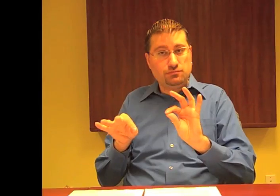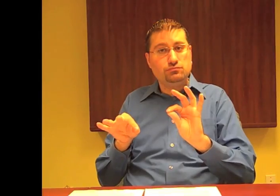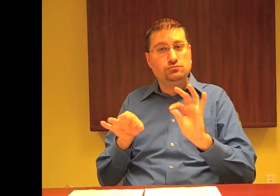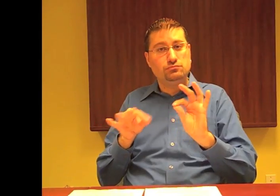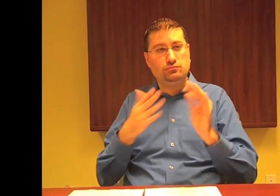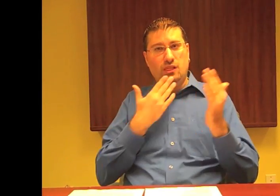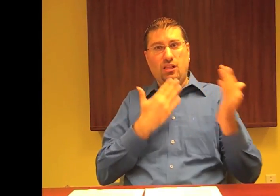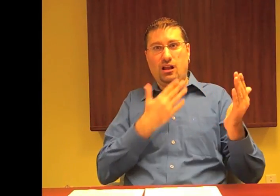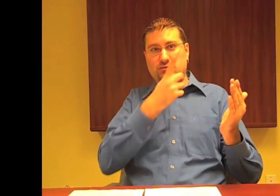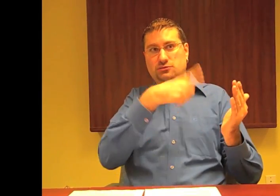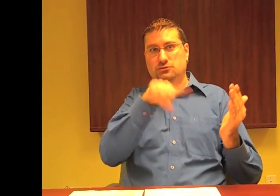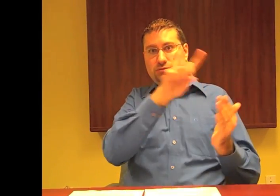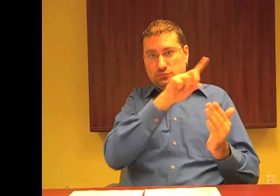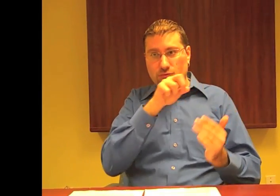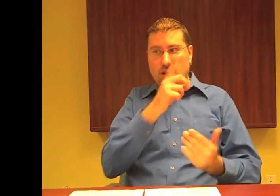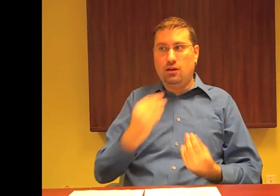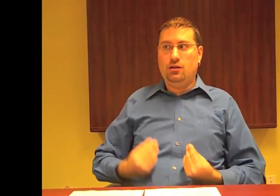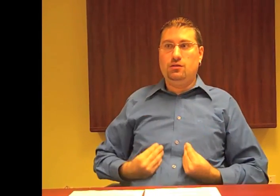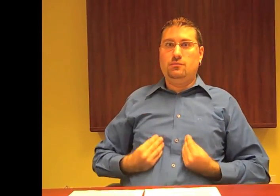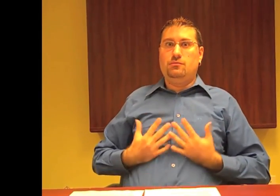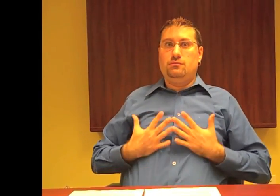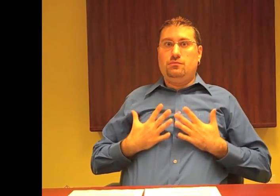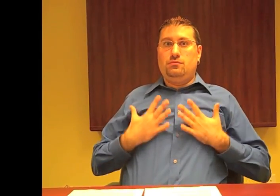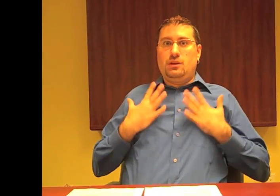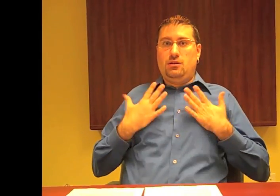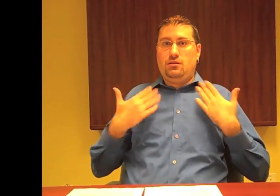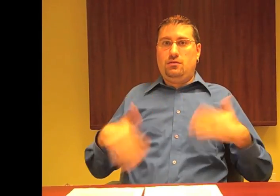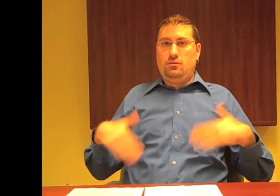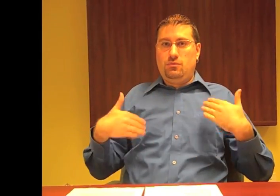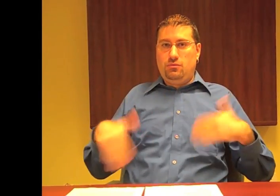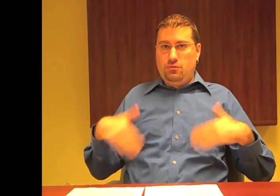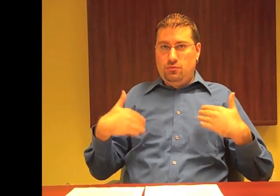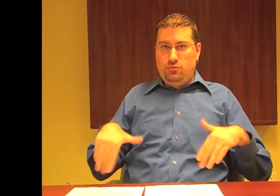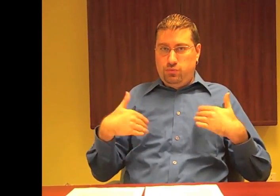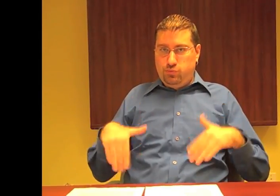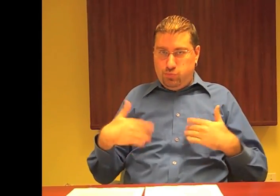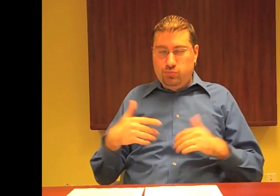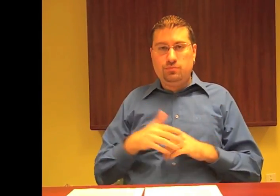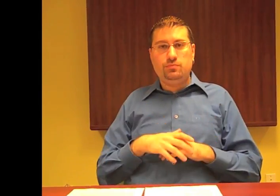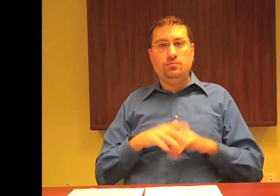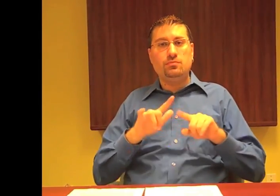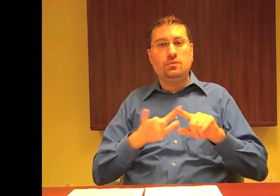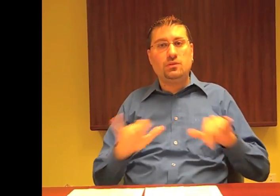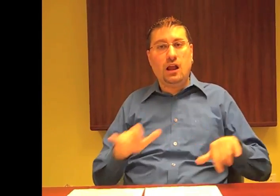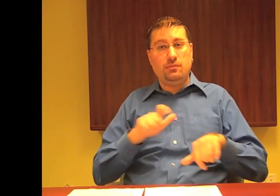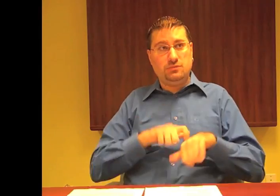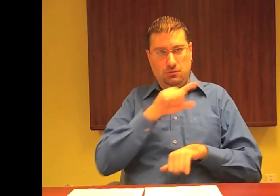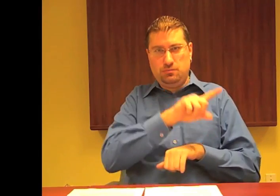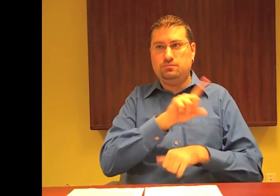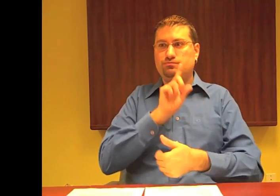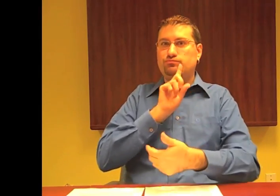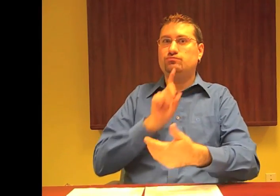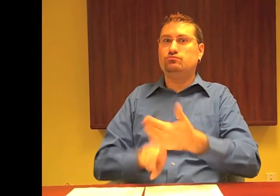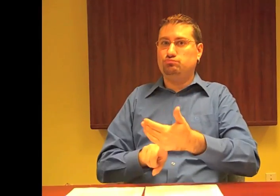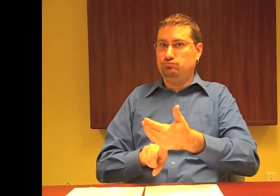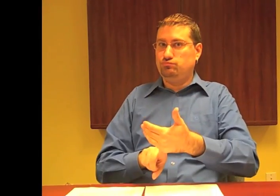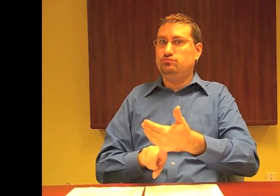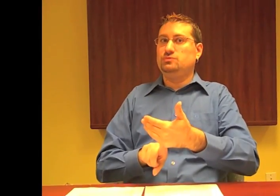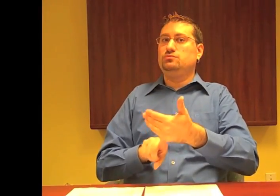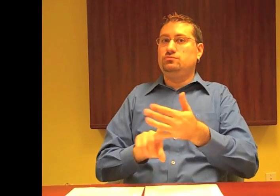Text Relay. The CRTC are very appreciative of the gratitude we've shown them, and at the same time